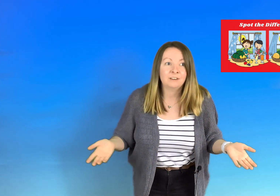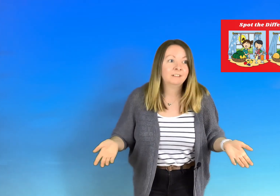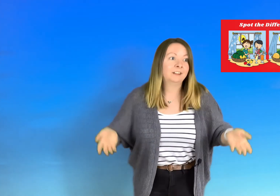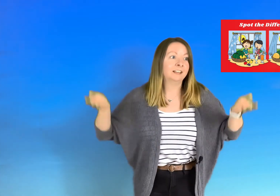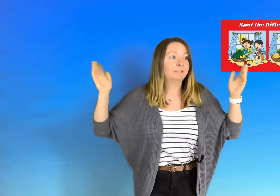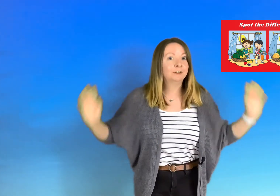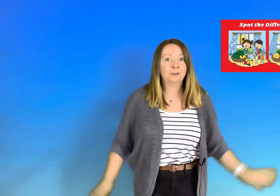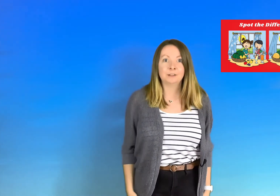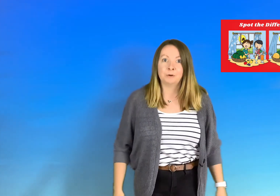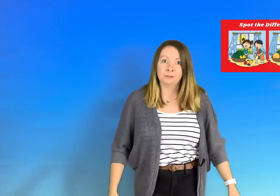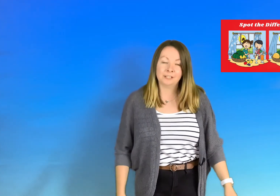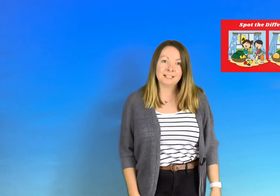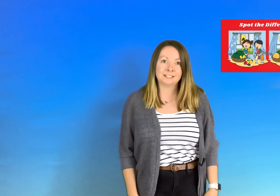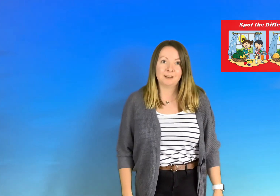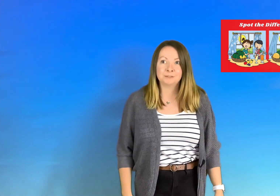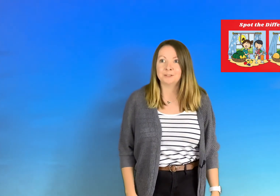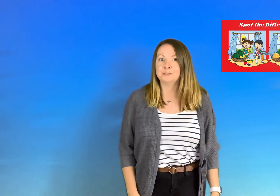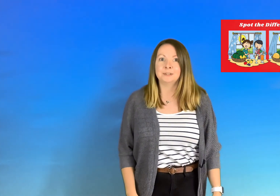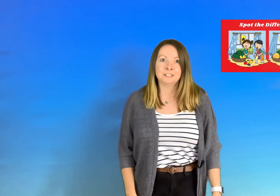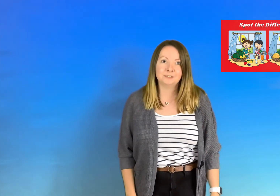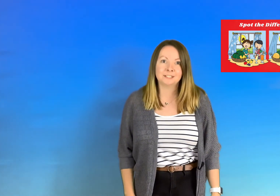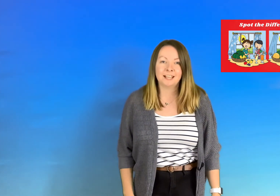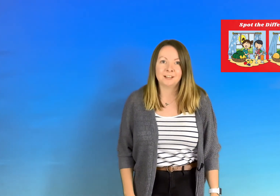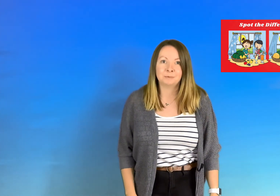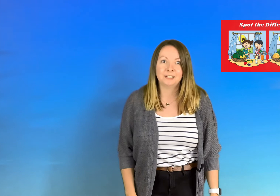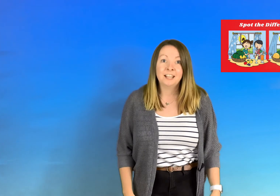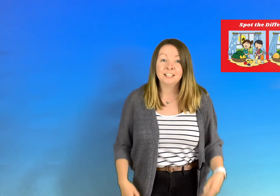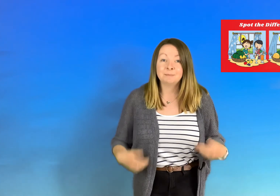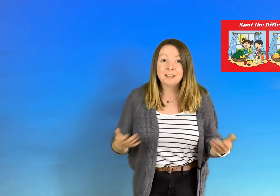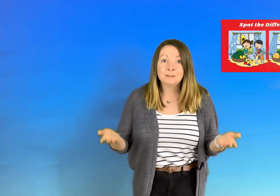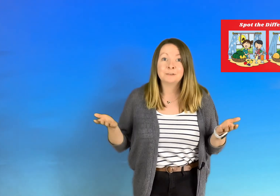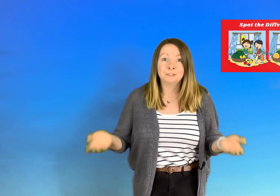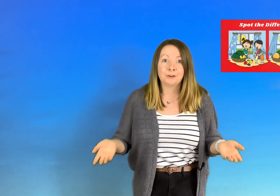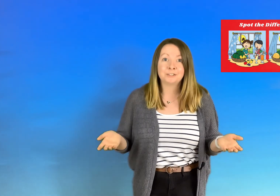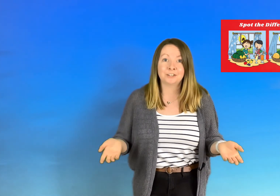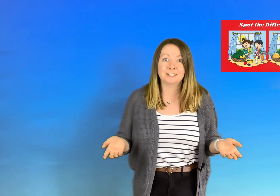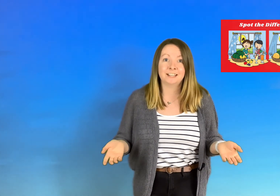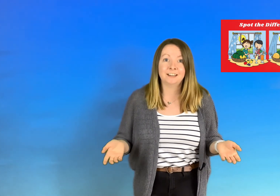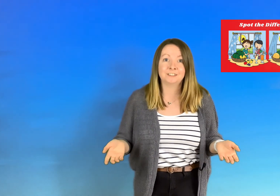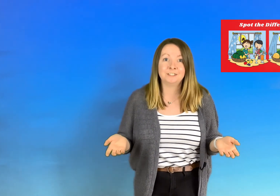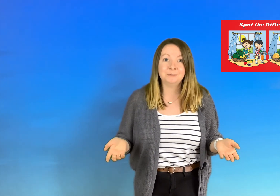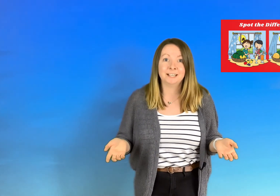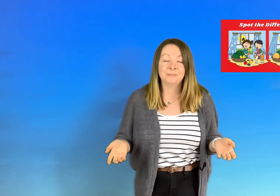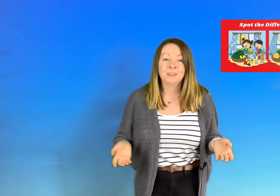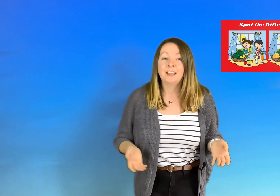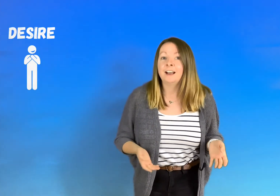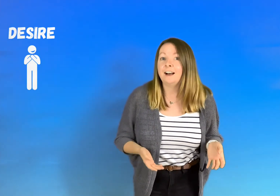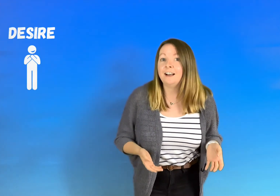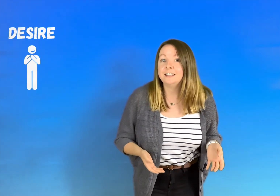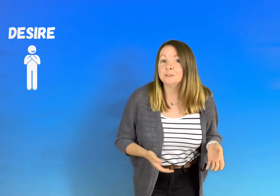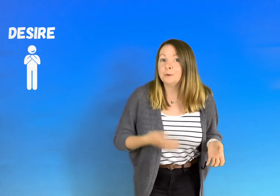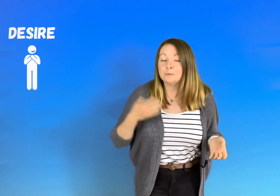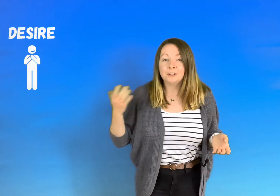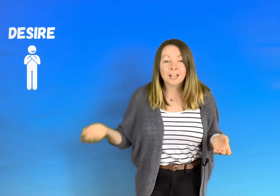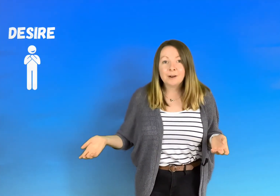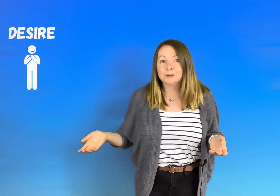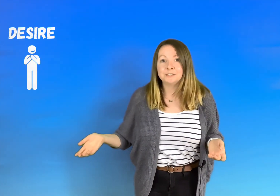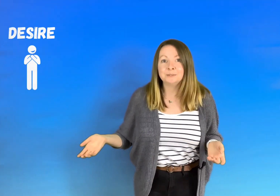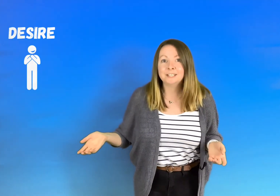well i never got them all the last time so i don't want to do the second one you might have lost your desire to do it and when we look at our story